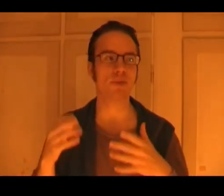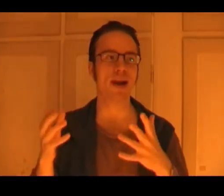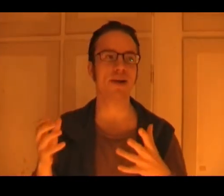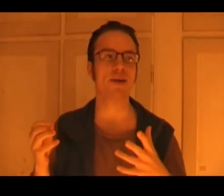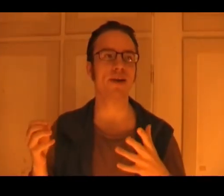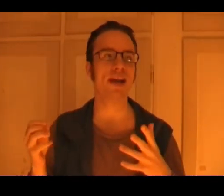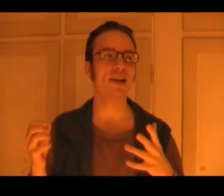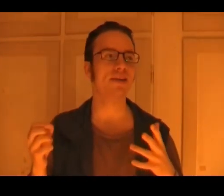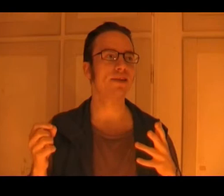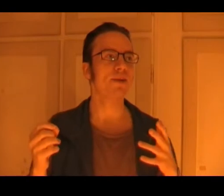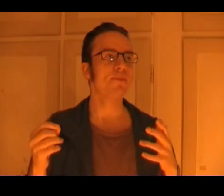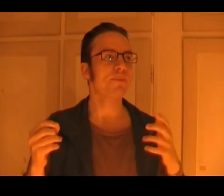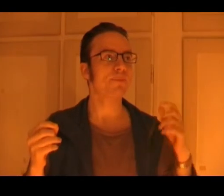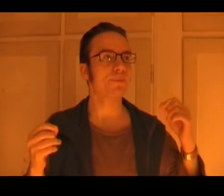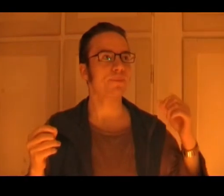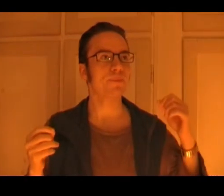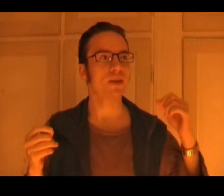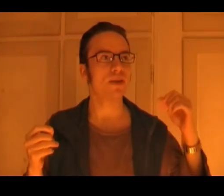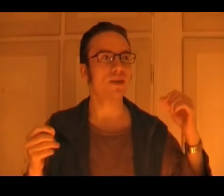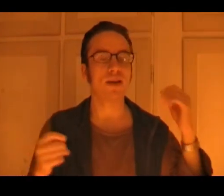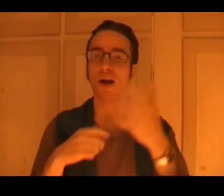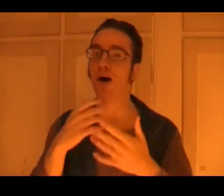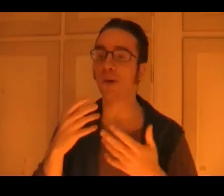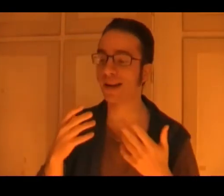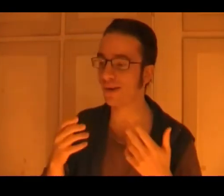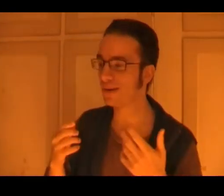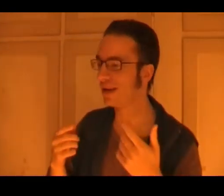get out of there, and, oh, and, uh,